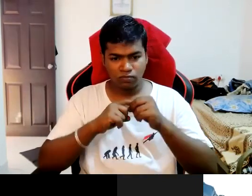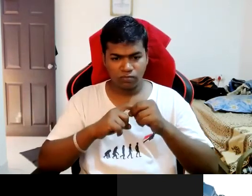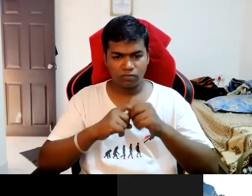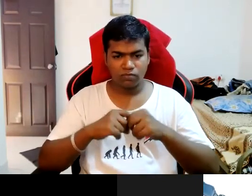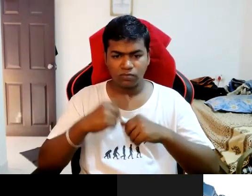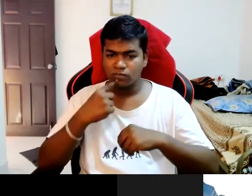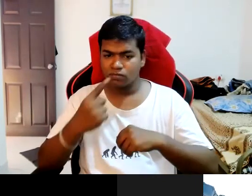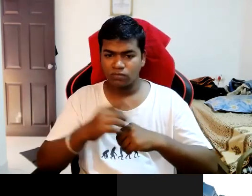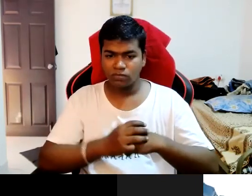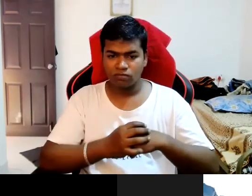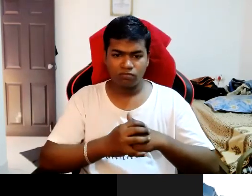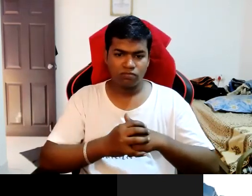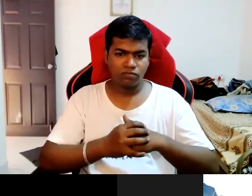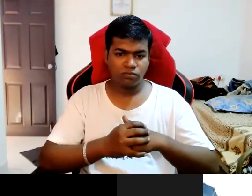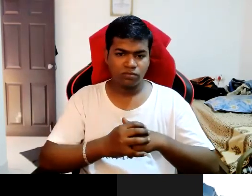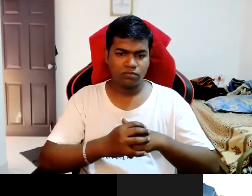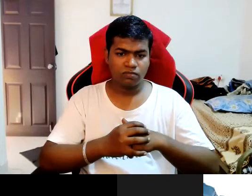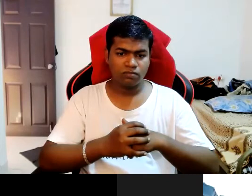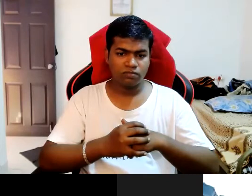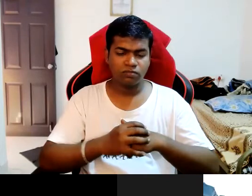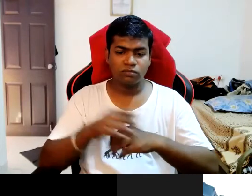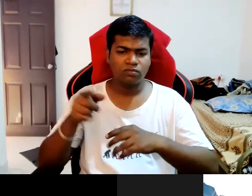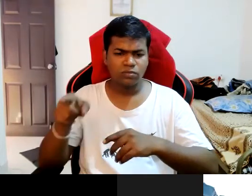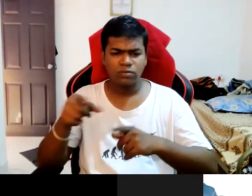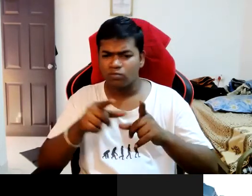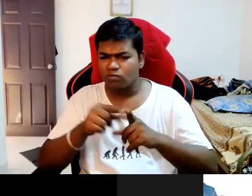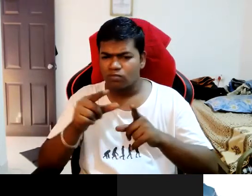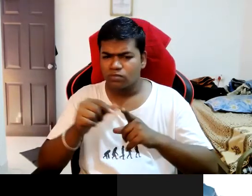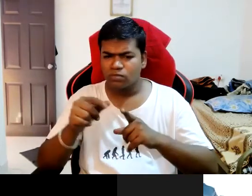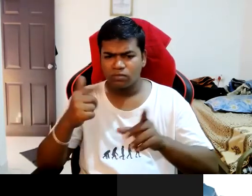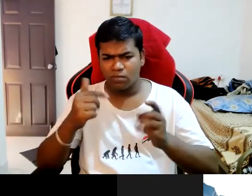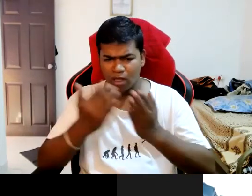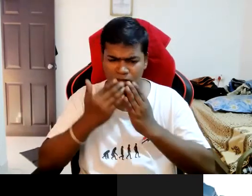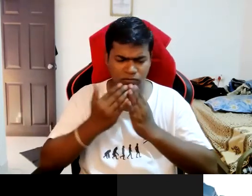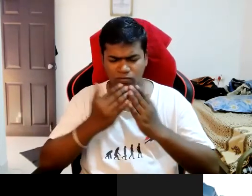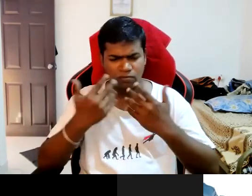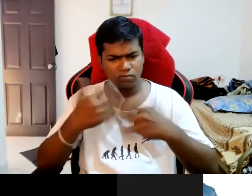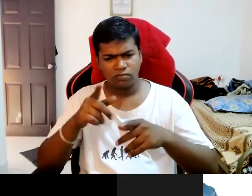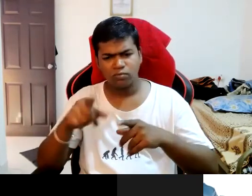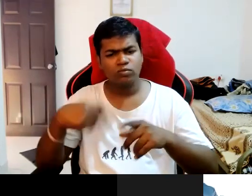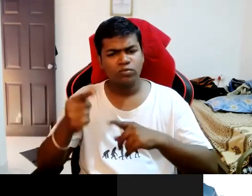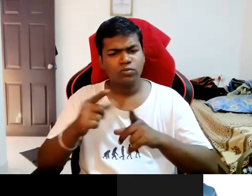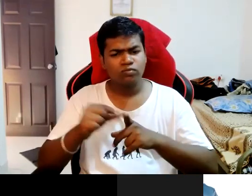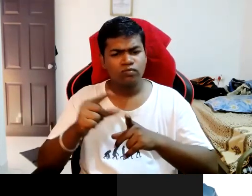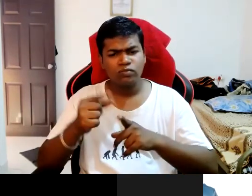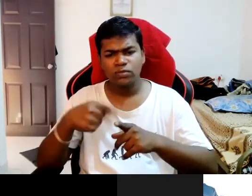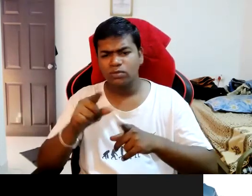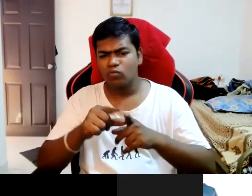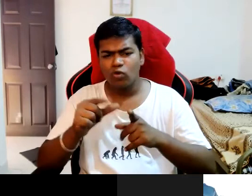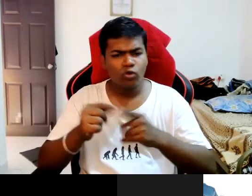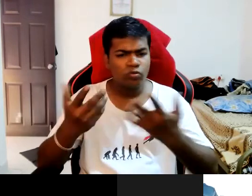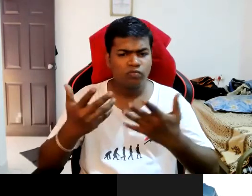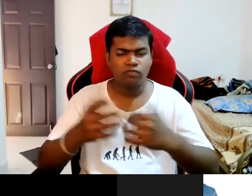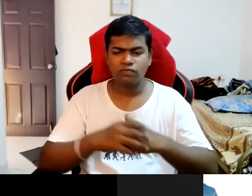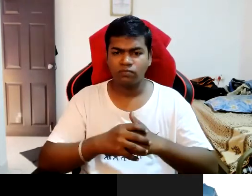to say uh what will the scale will do after giving education also she can't do anything that is the first